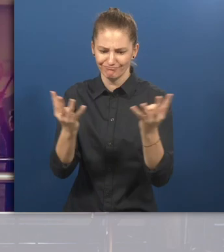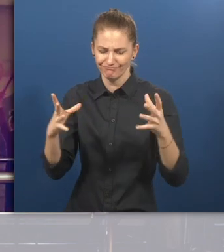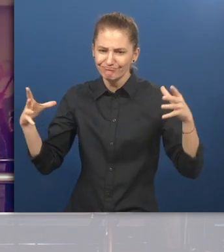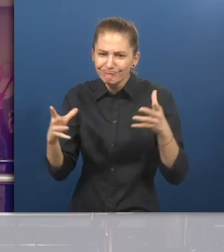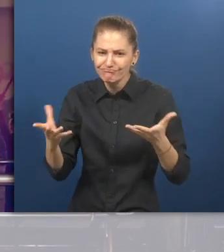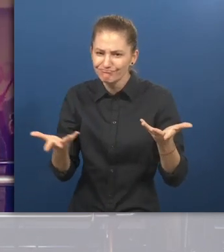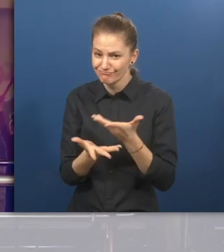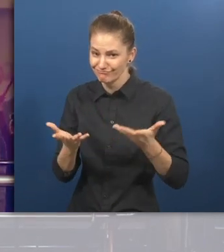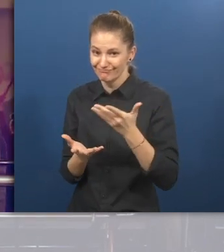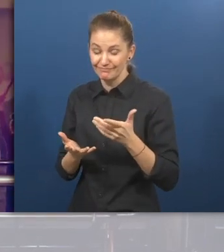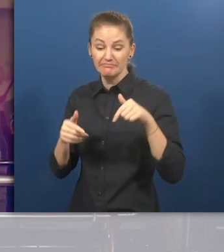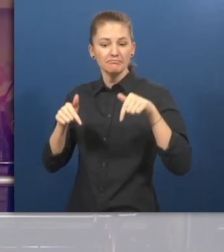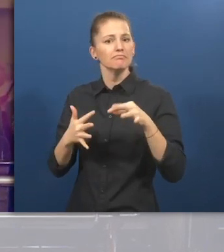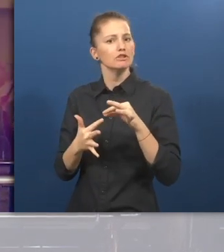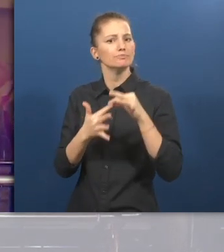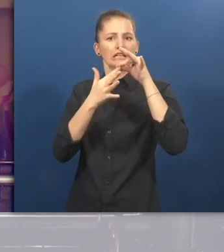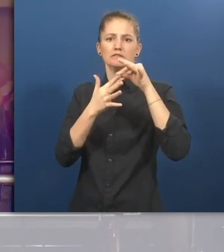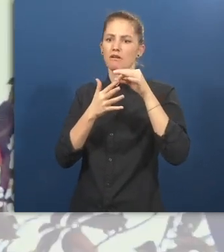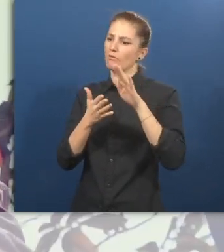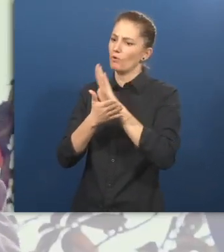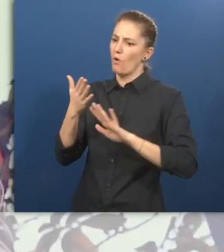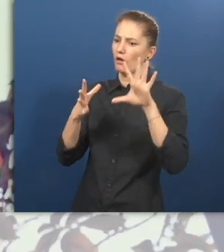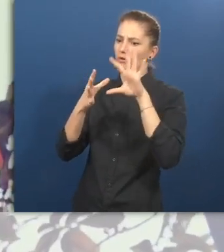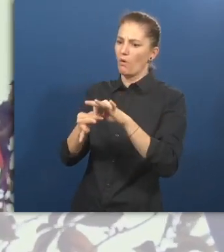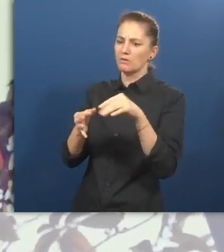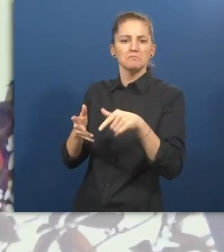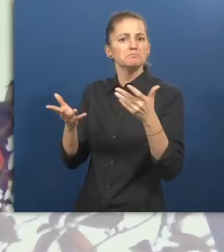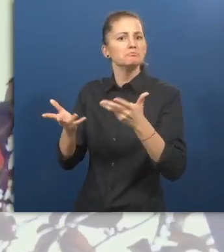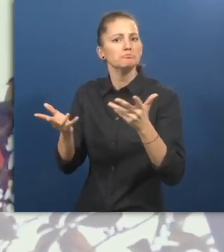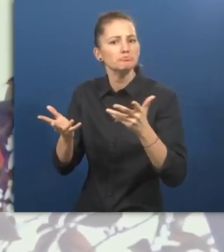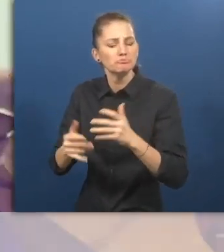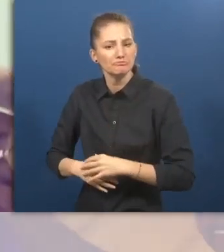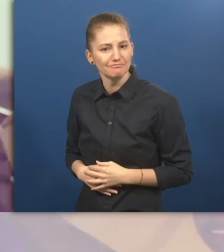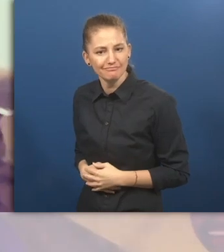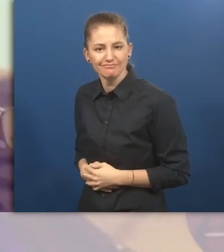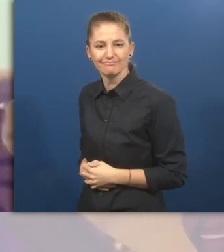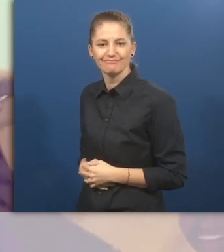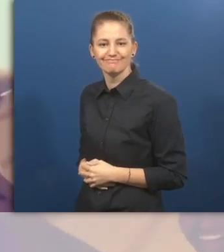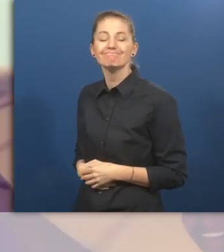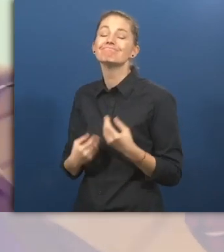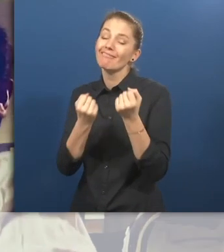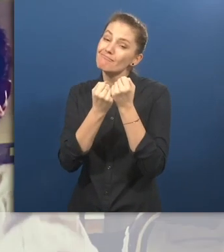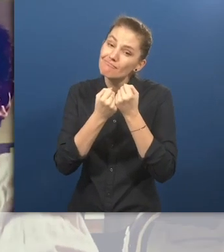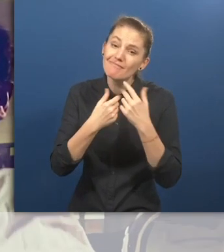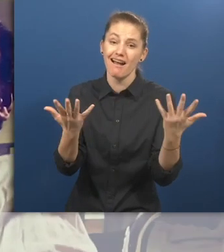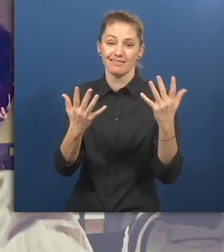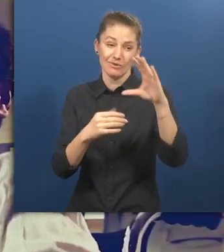What is unique and innovative about College Connect? For women with big, opened umbrellas.